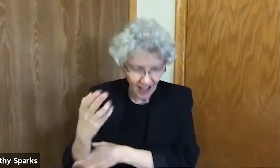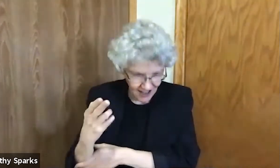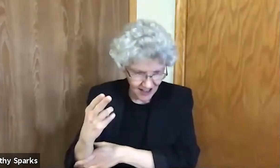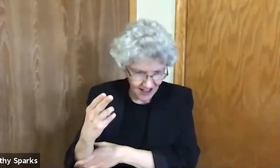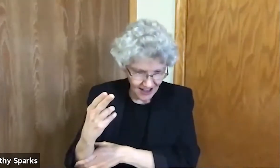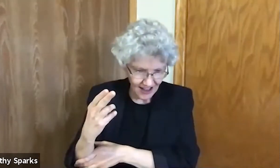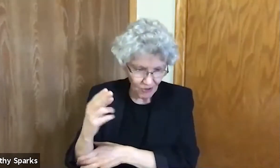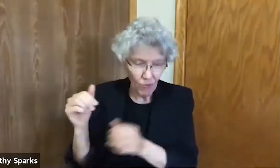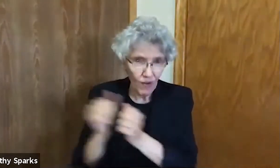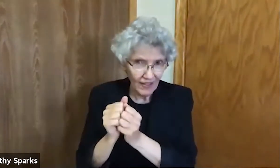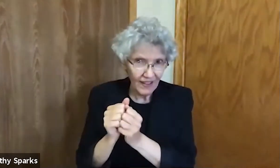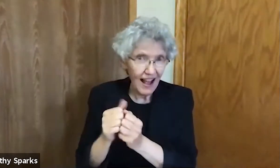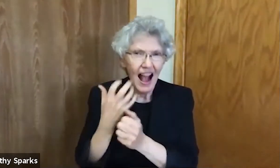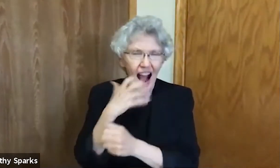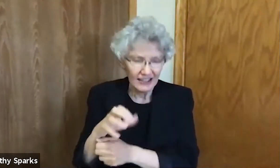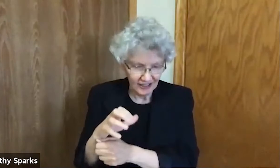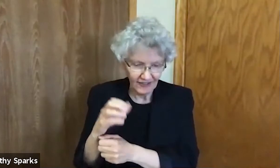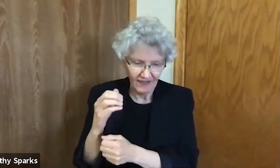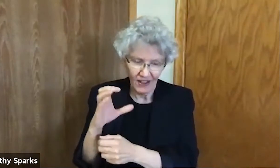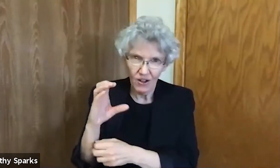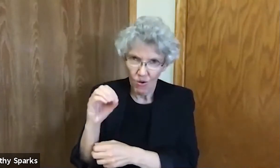You cleansed Isaiah with a coal of fire.